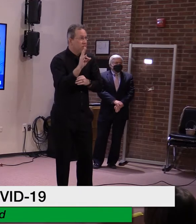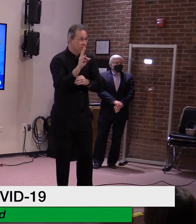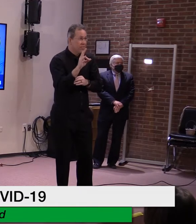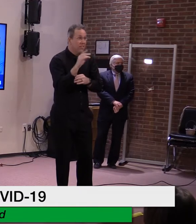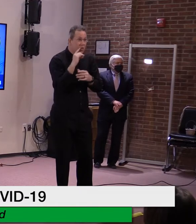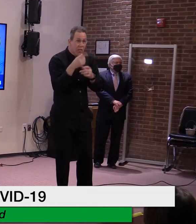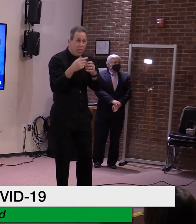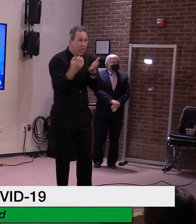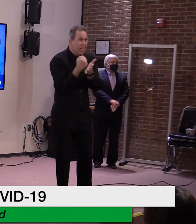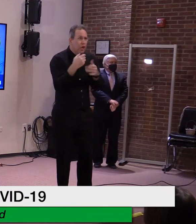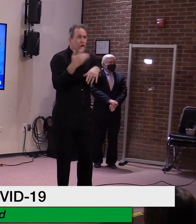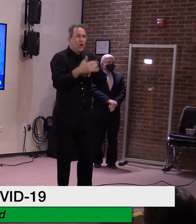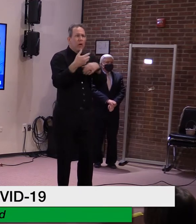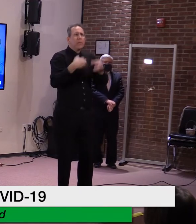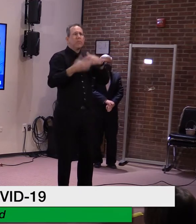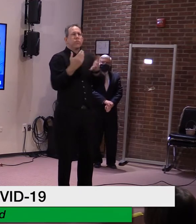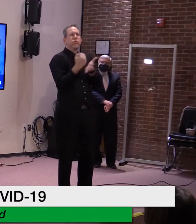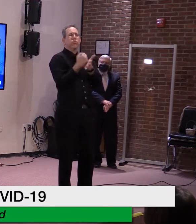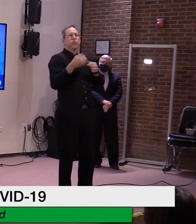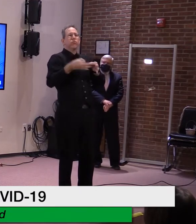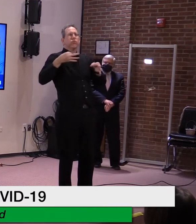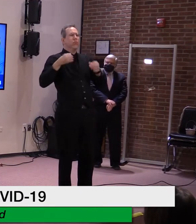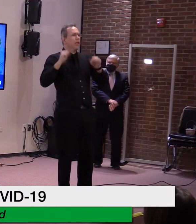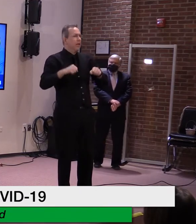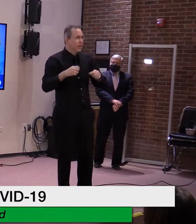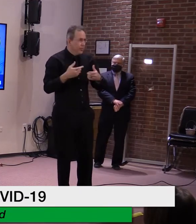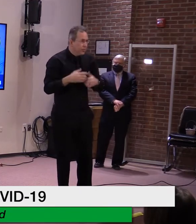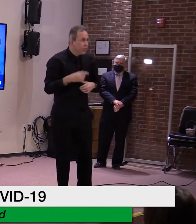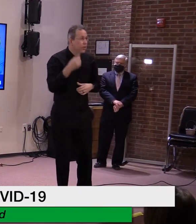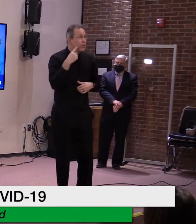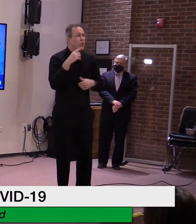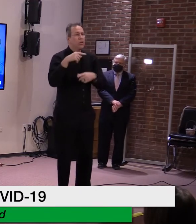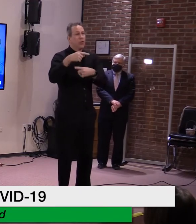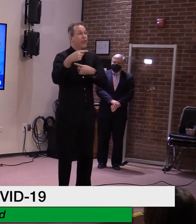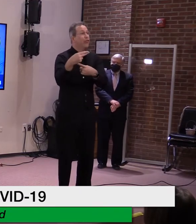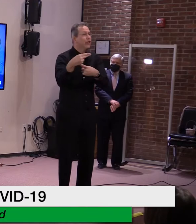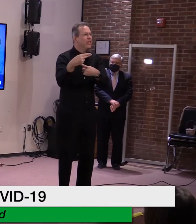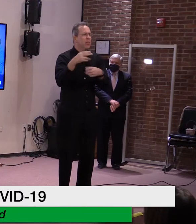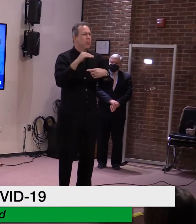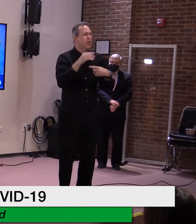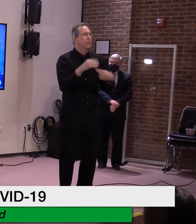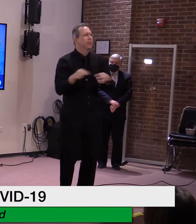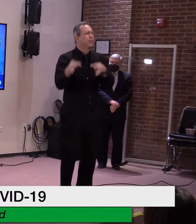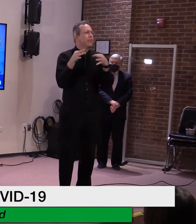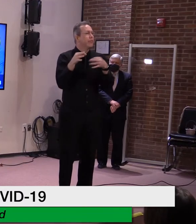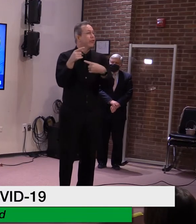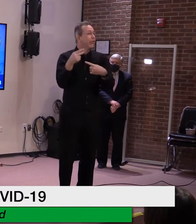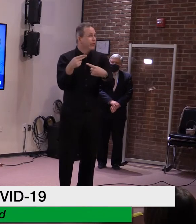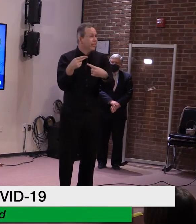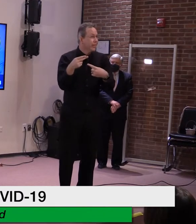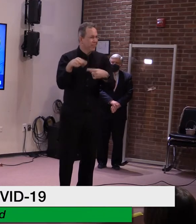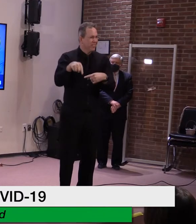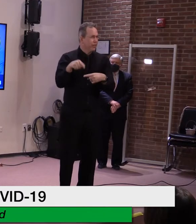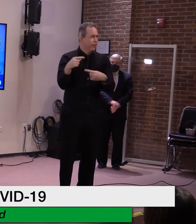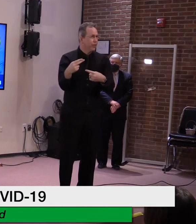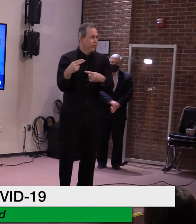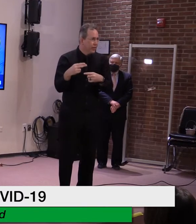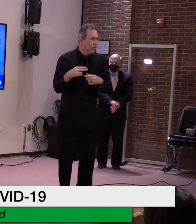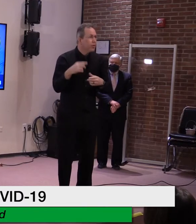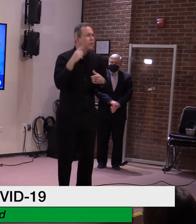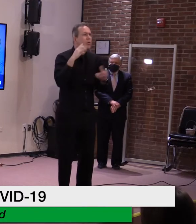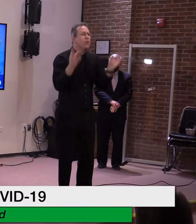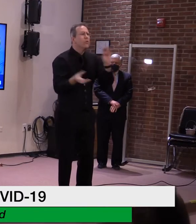date up to Thursday instead. As a reminder, the total population of this group is about